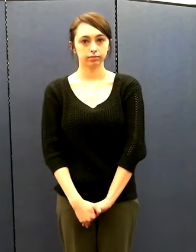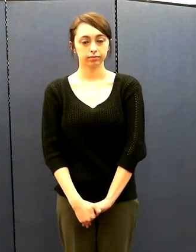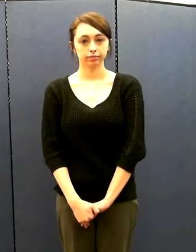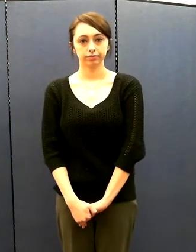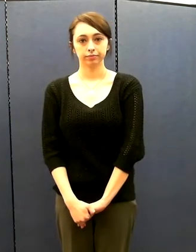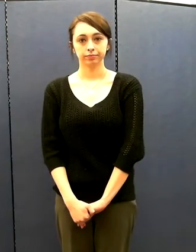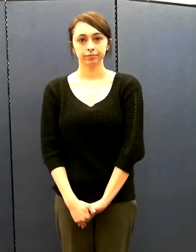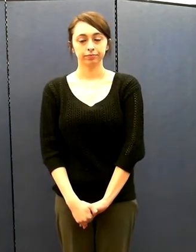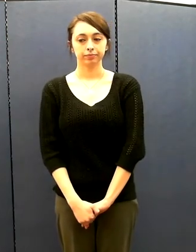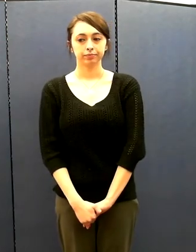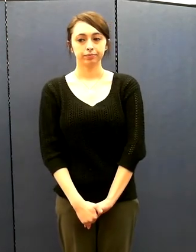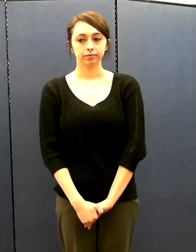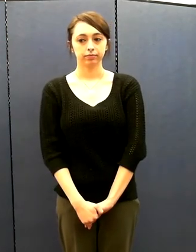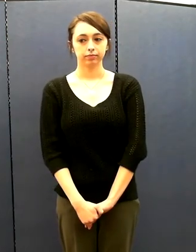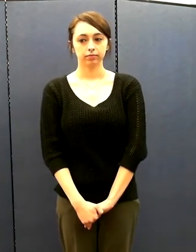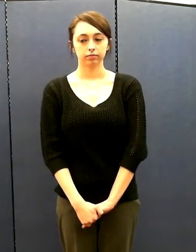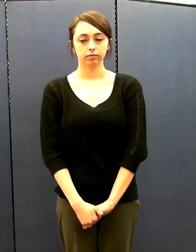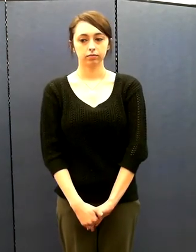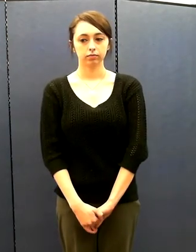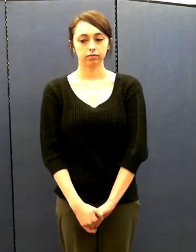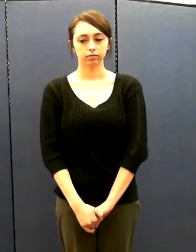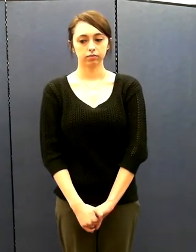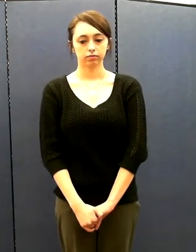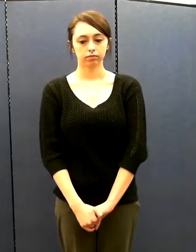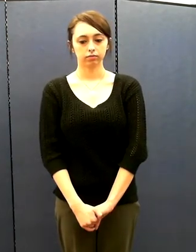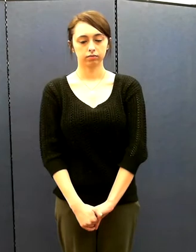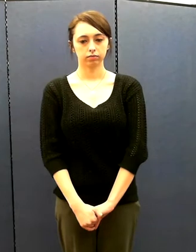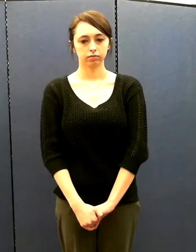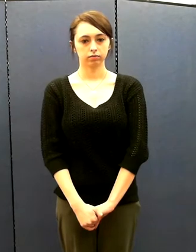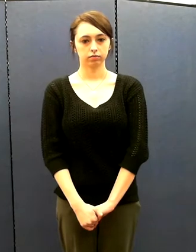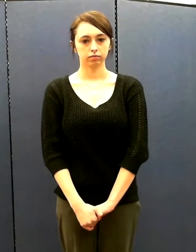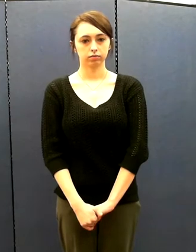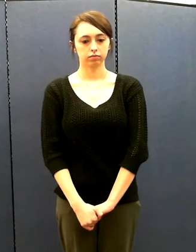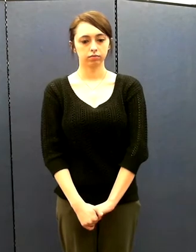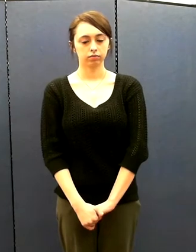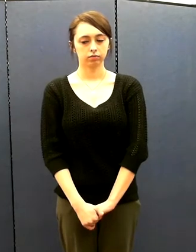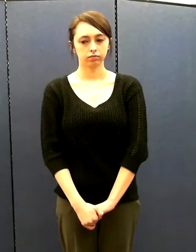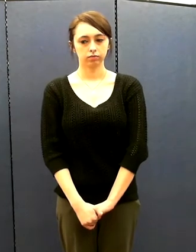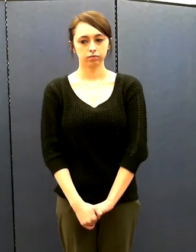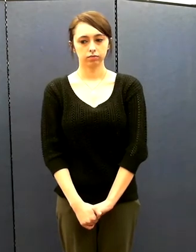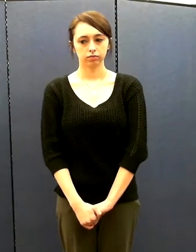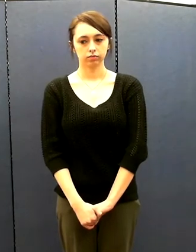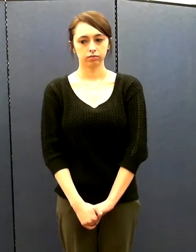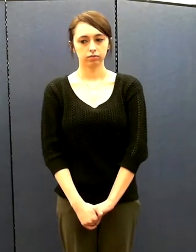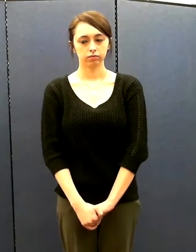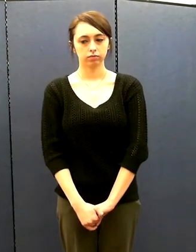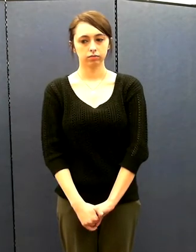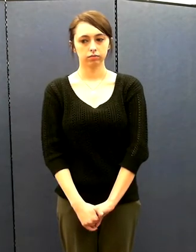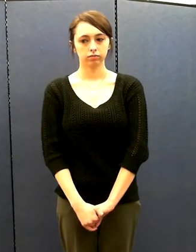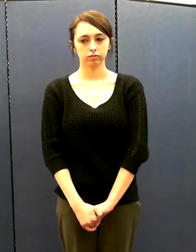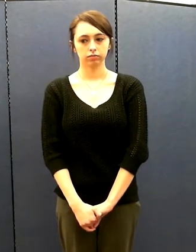We see a lot of people who take the course to get the license, but the course is really designed for people who have